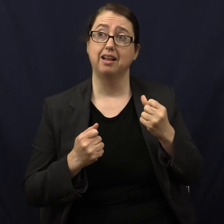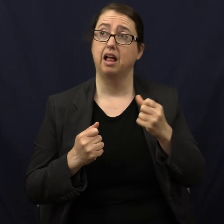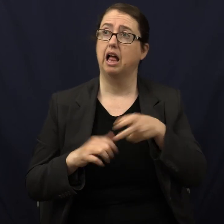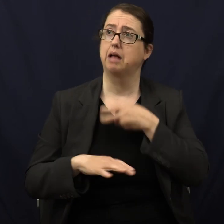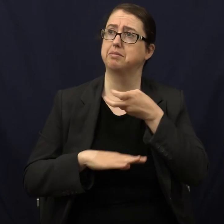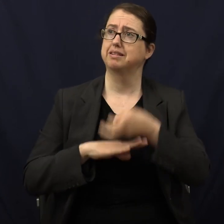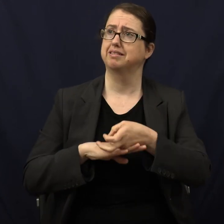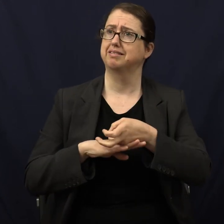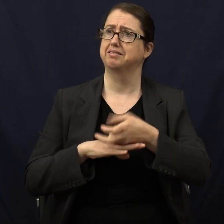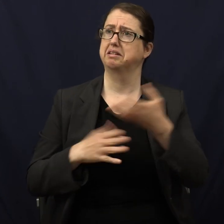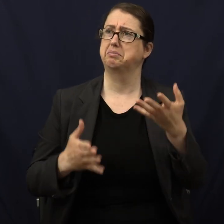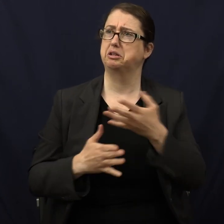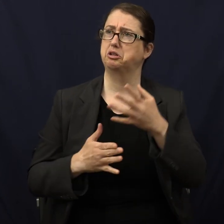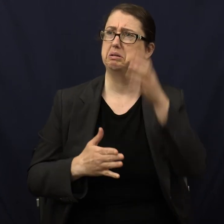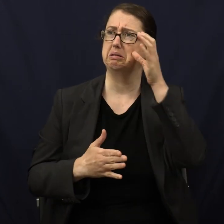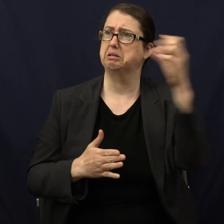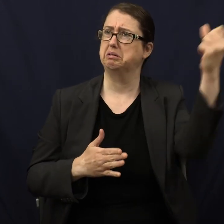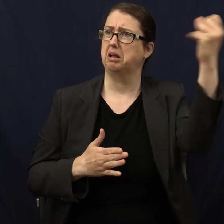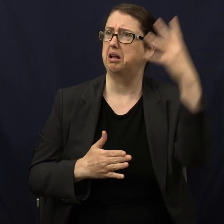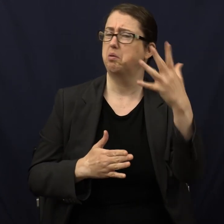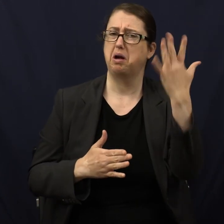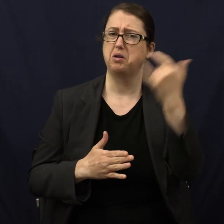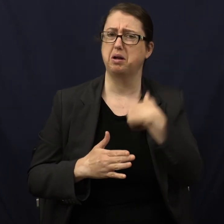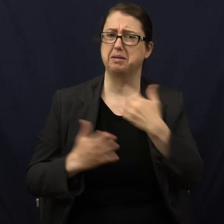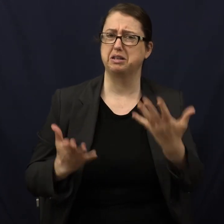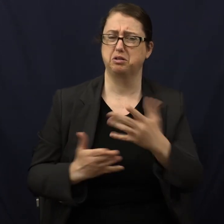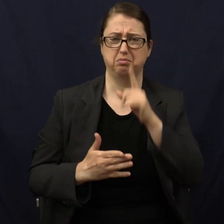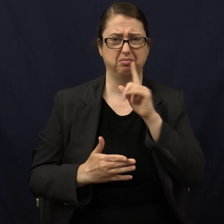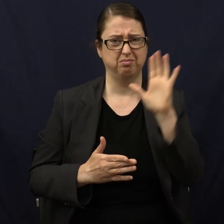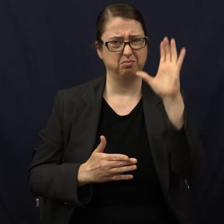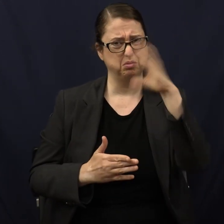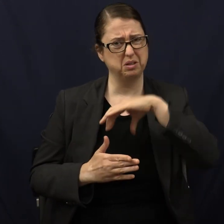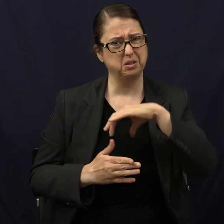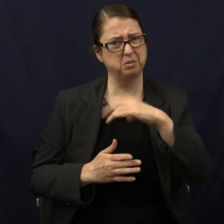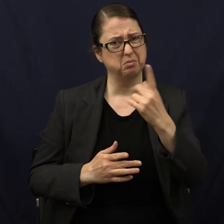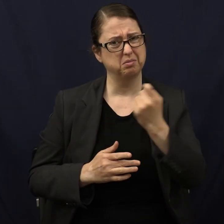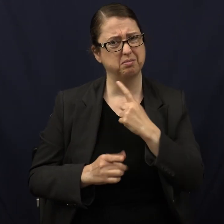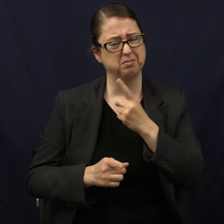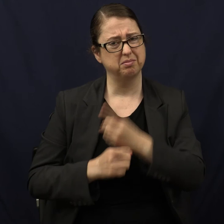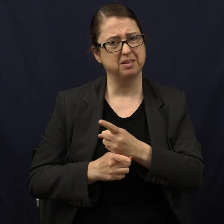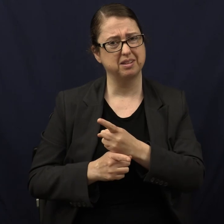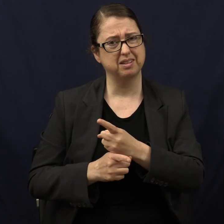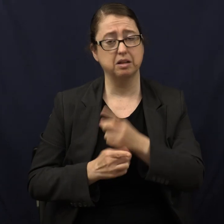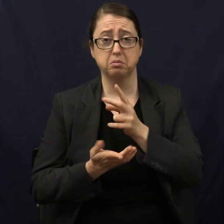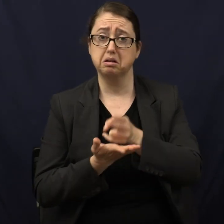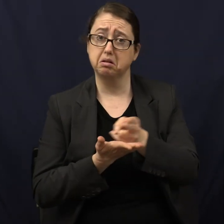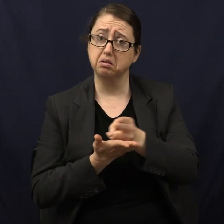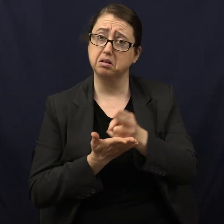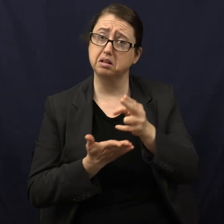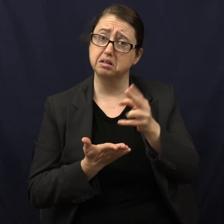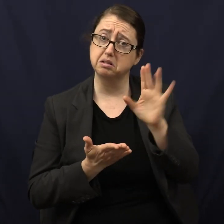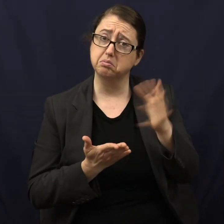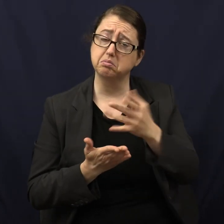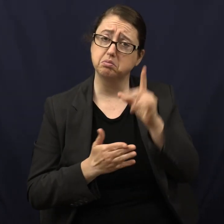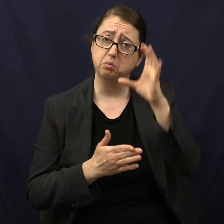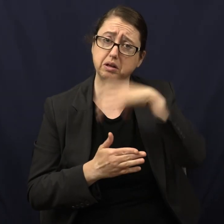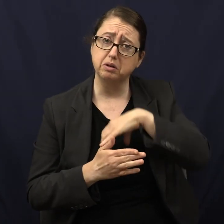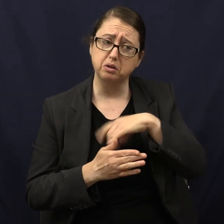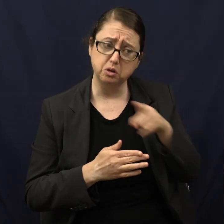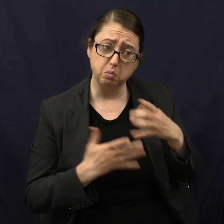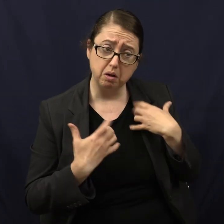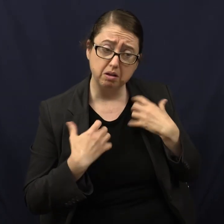suntan. Why do you think I'm at the pool? Doesn't that seem like a strange question? I mean, be honest. Doesn't that seem like a strange question?